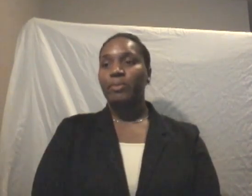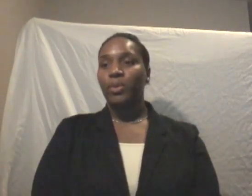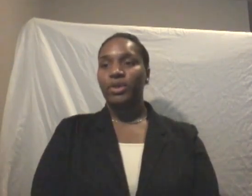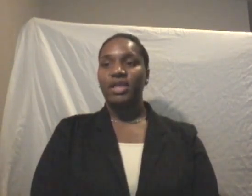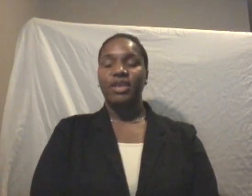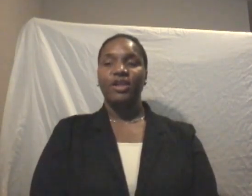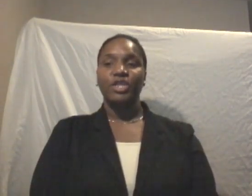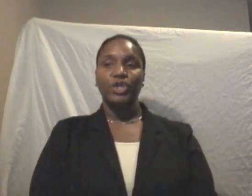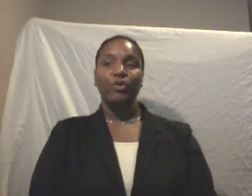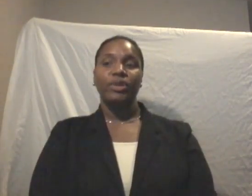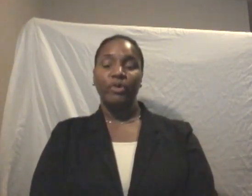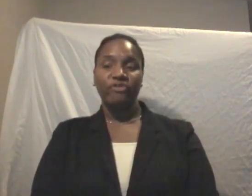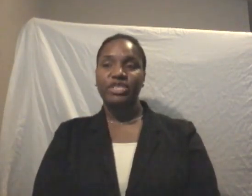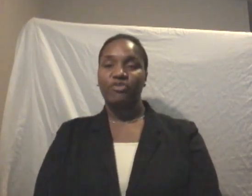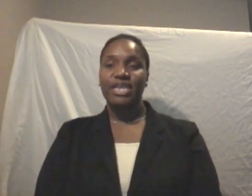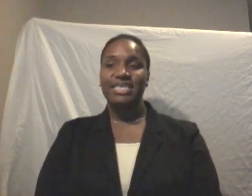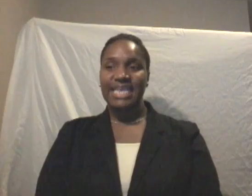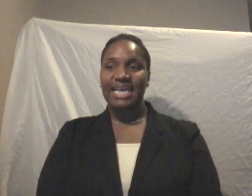paperwork and then I'll let you know when both of us are ready to sign.